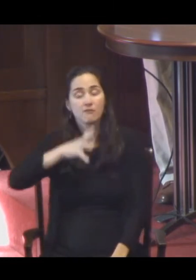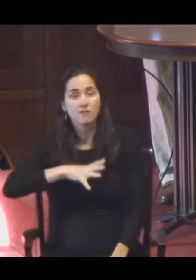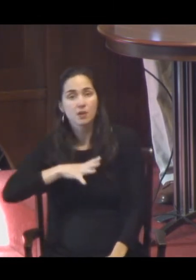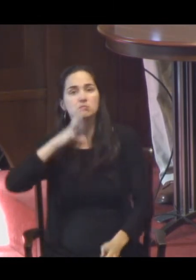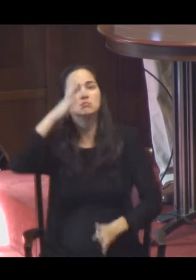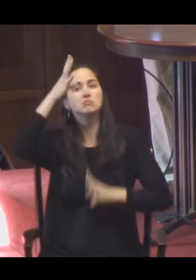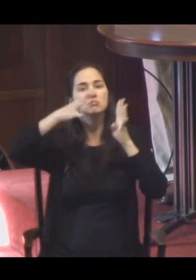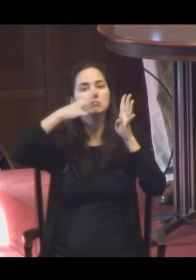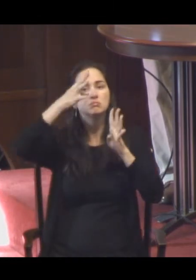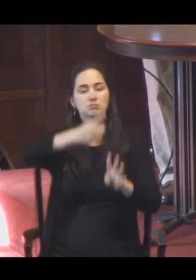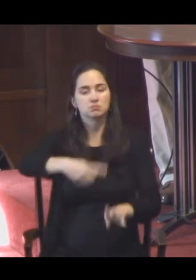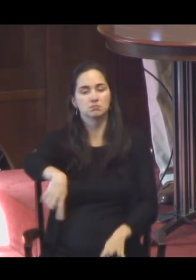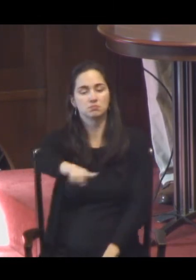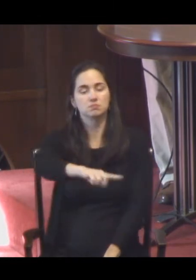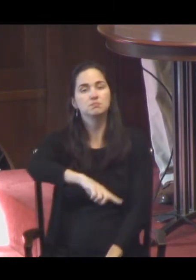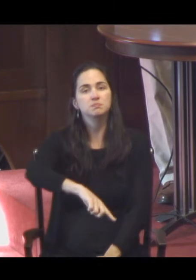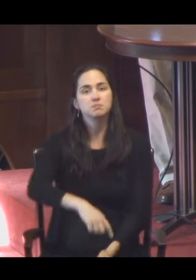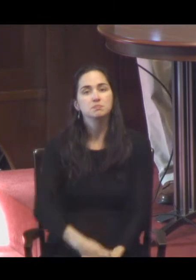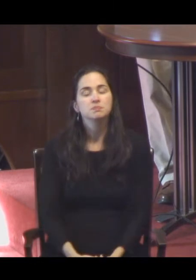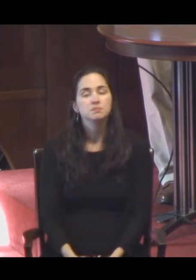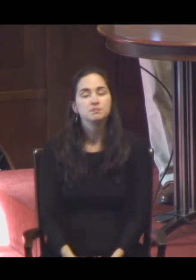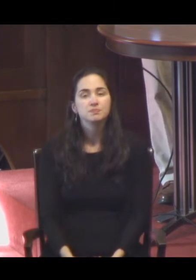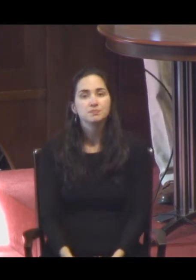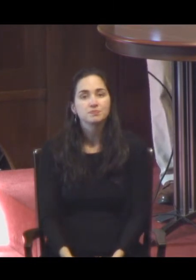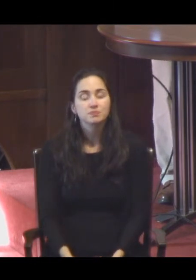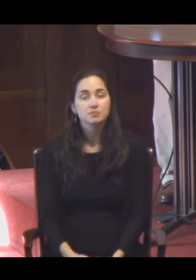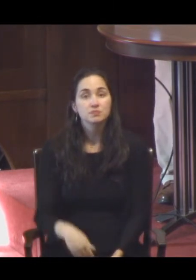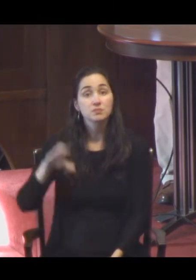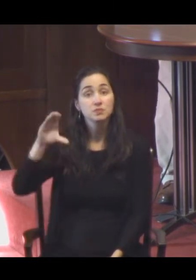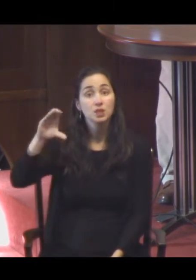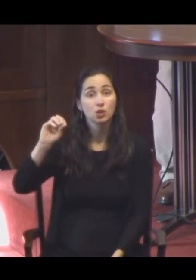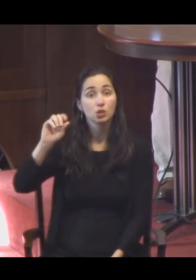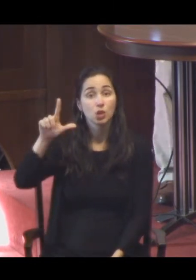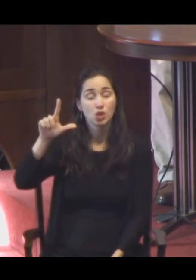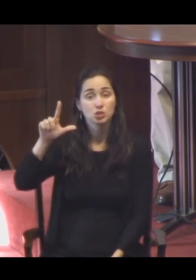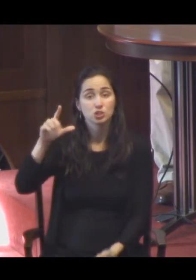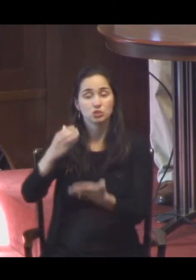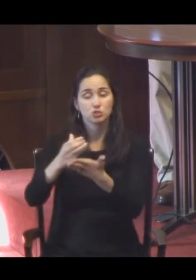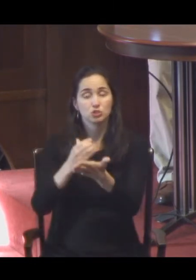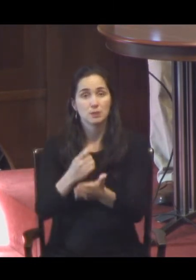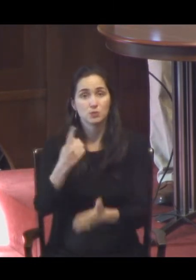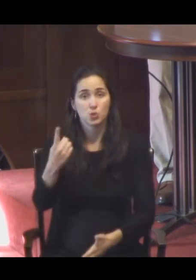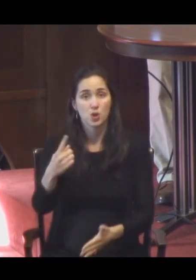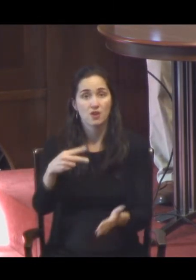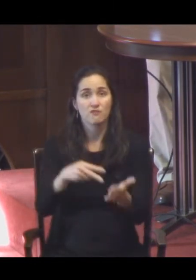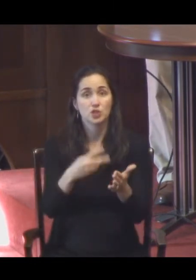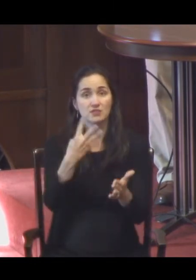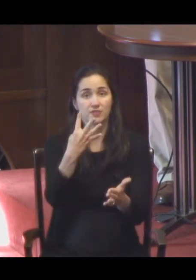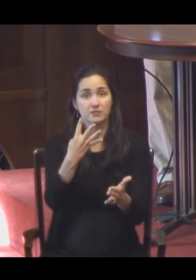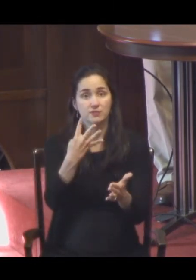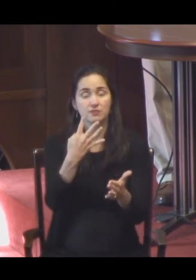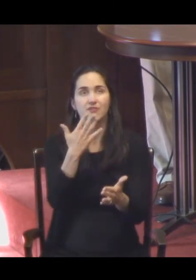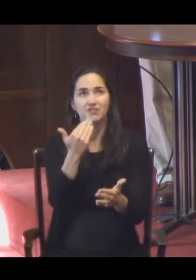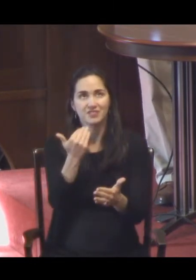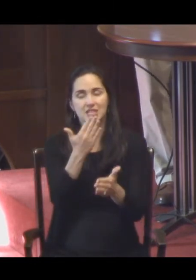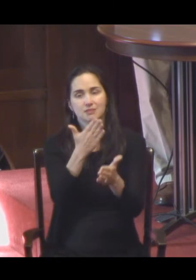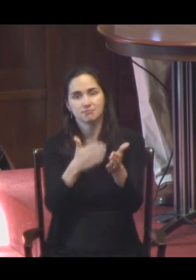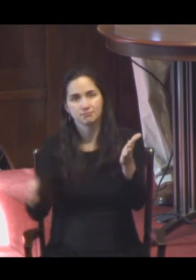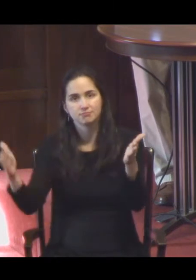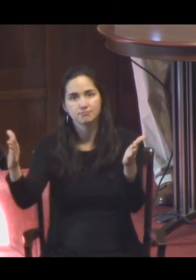them. And from Colossians chapter 1, verse 15 and following, together. He is the image of